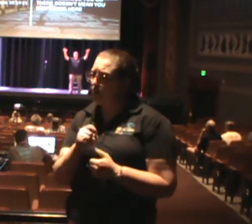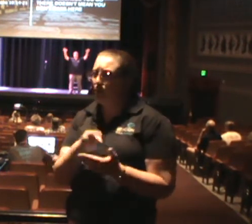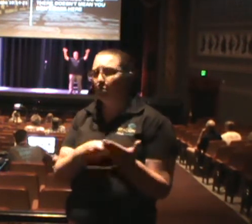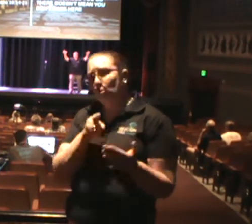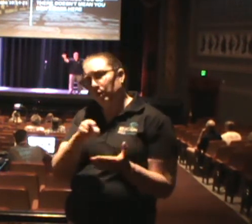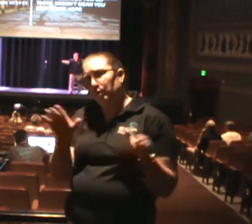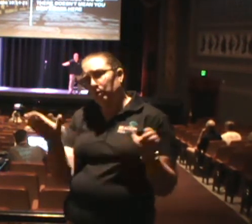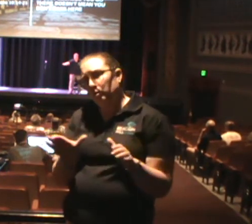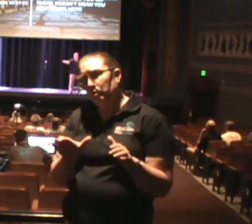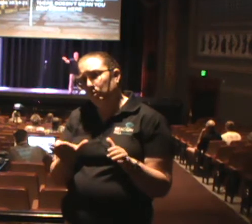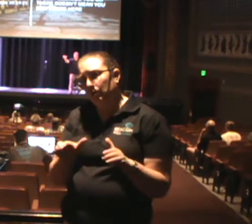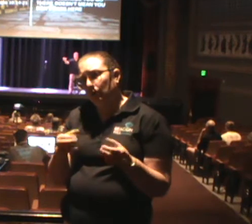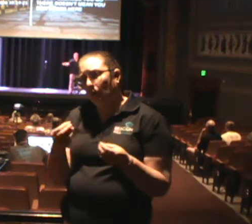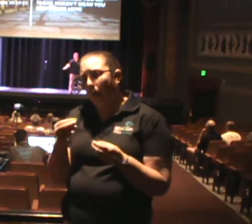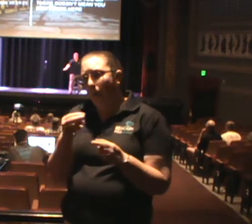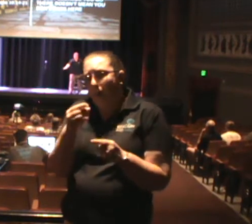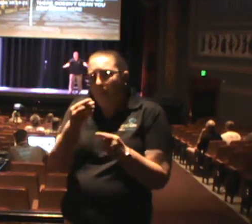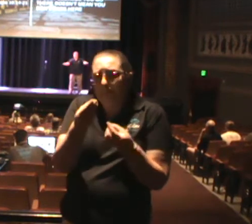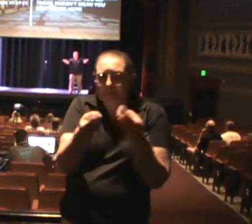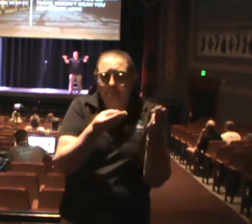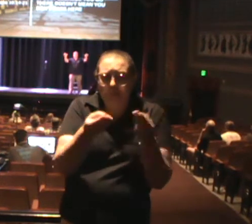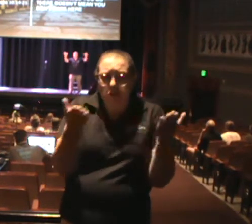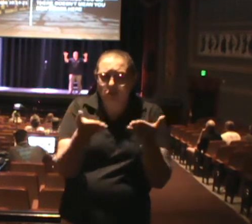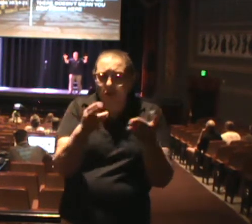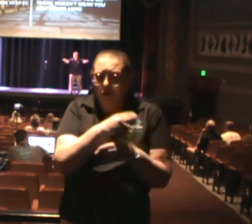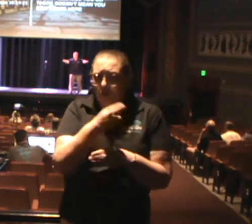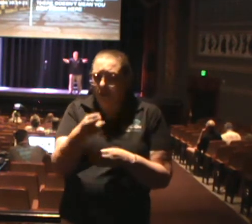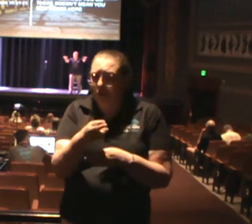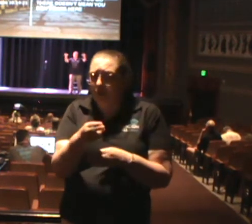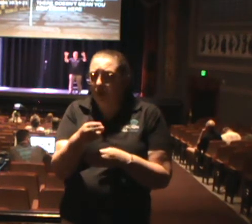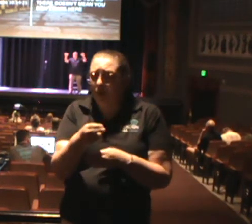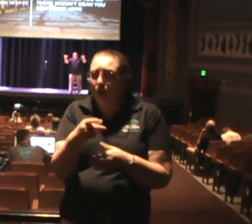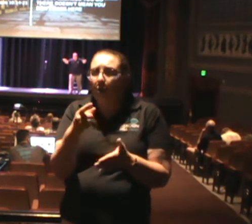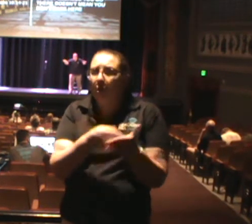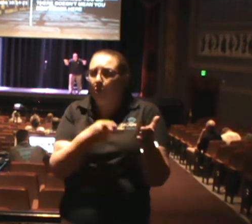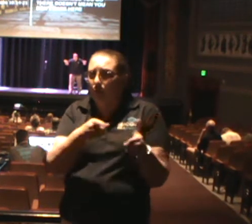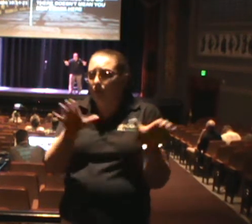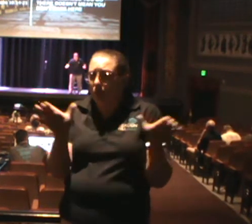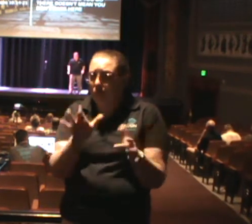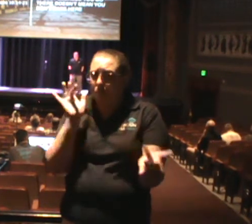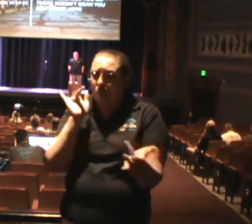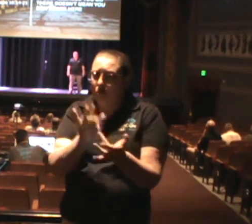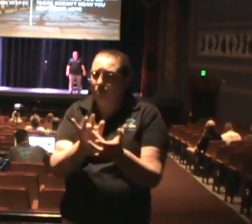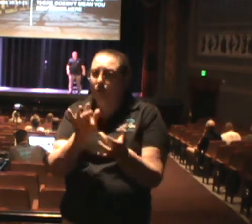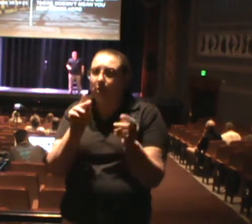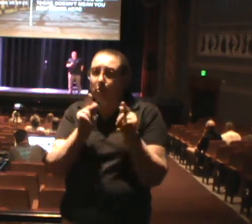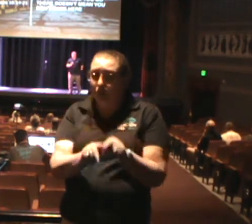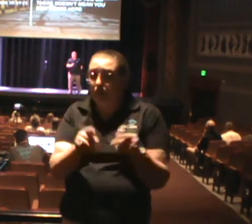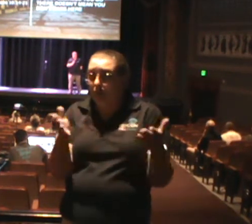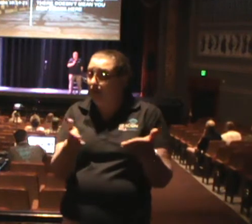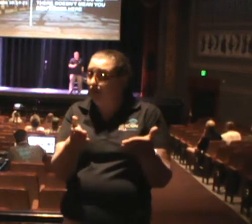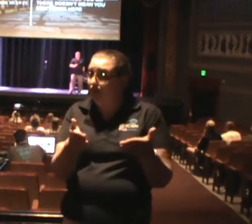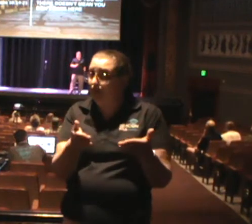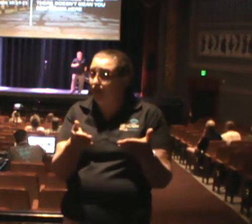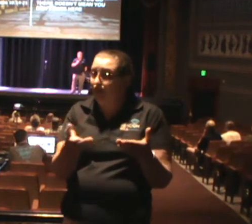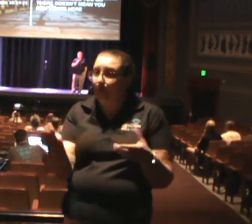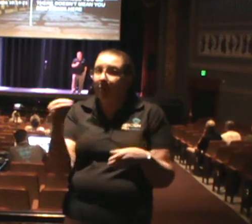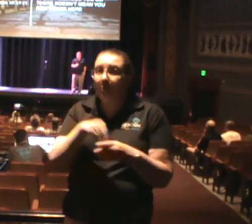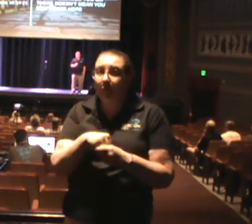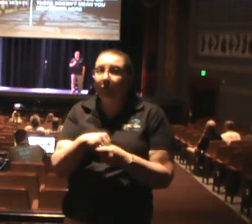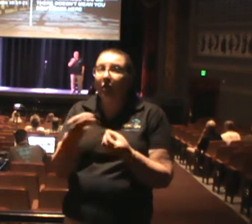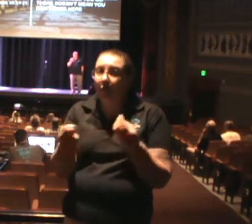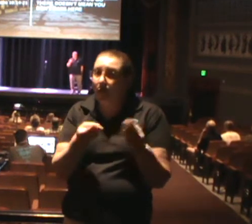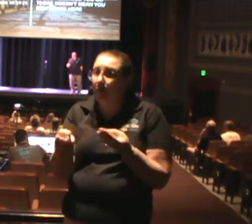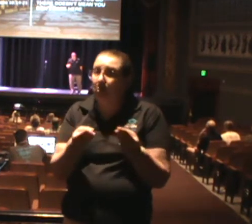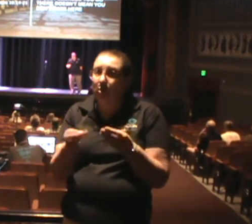on mission here in the well? What are you doing to reach people here? So join in mission. Do